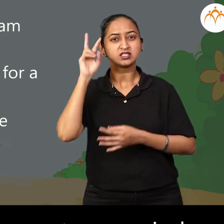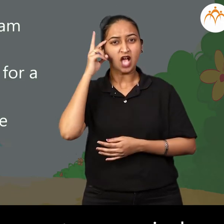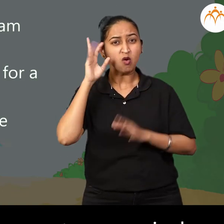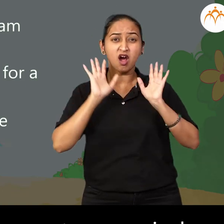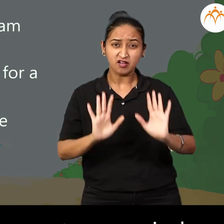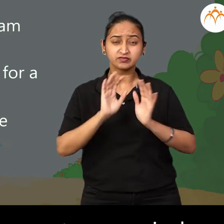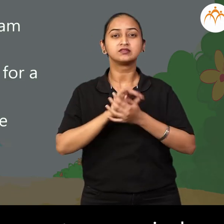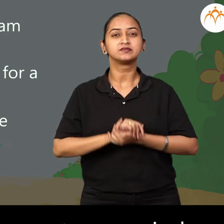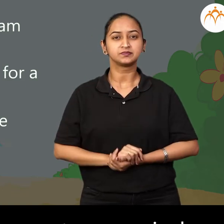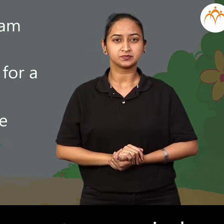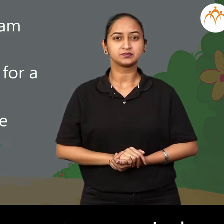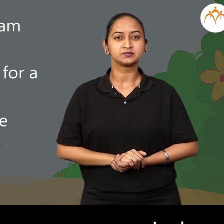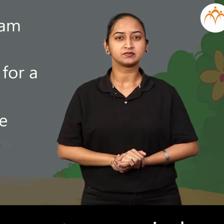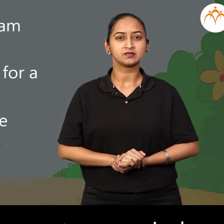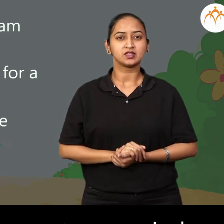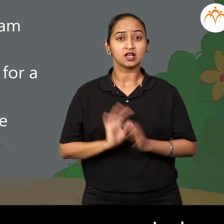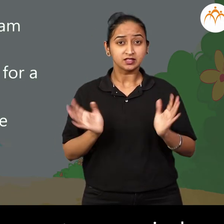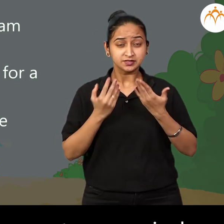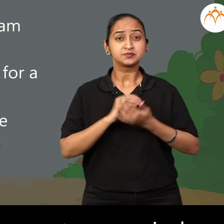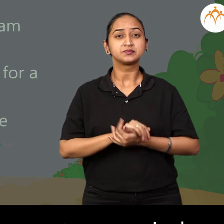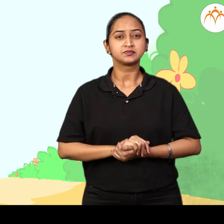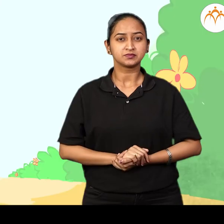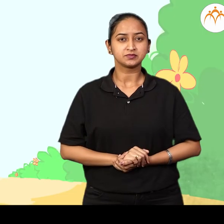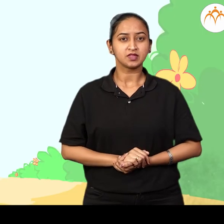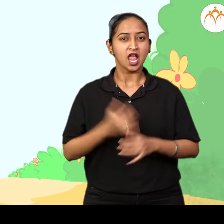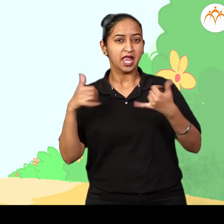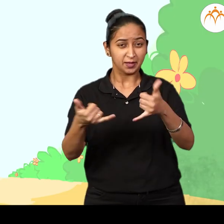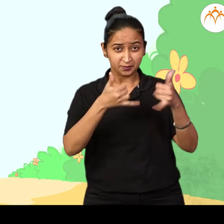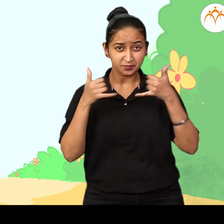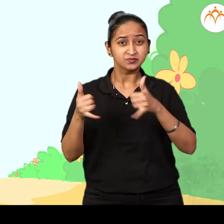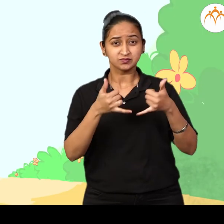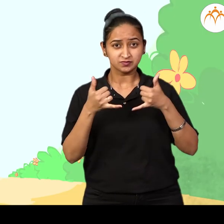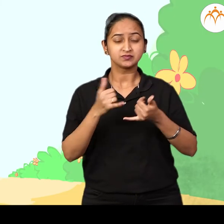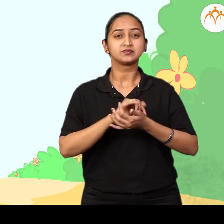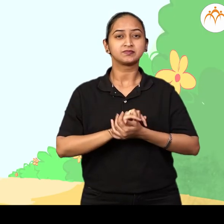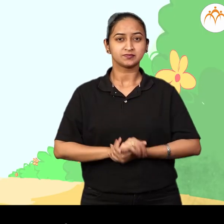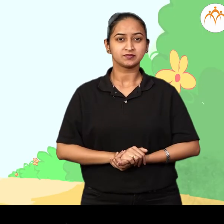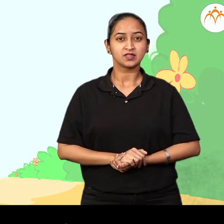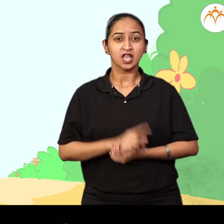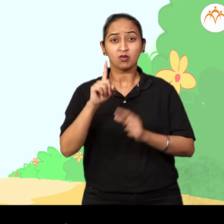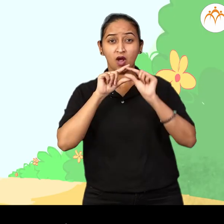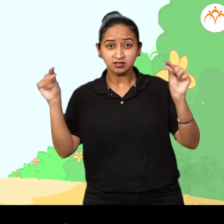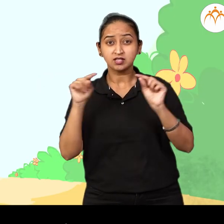lot of questions come to our mind. Let us play a game now. I will tell you a sentence.